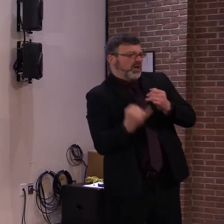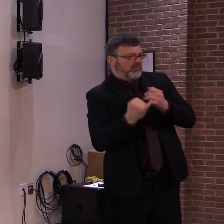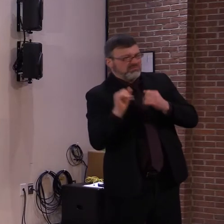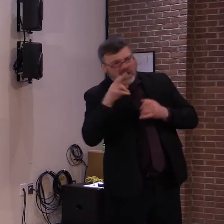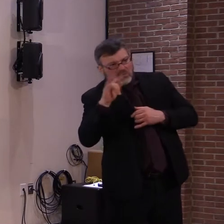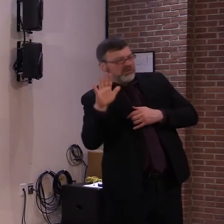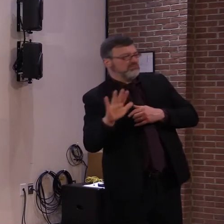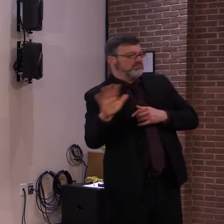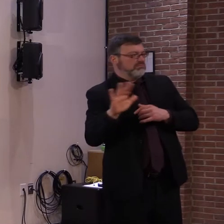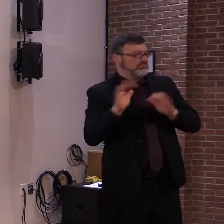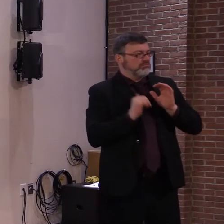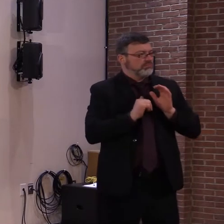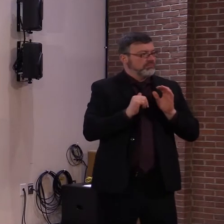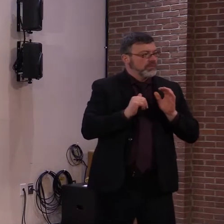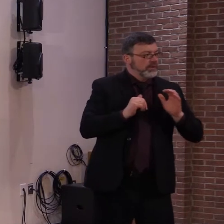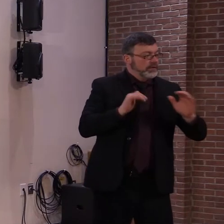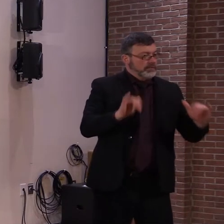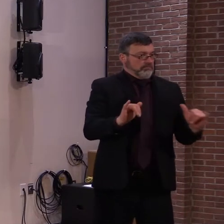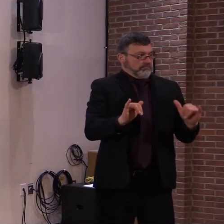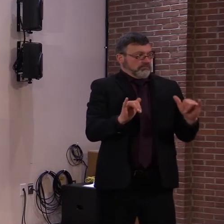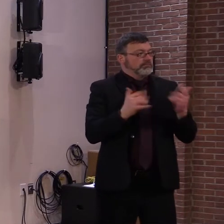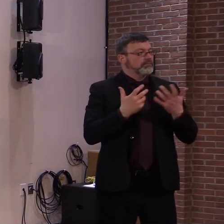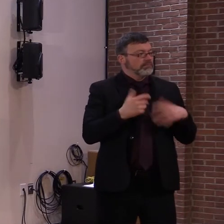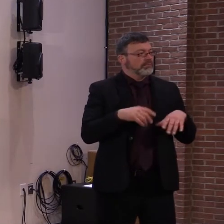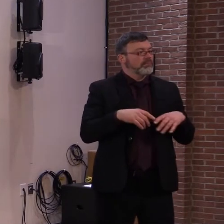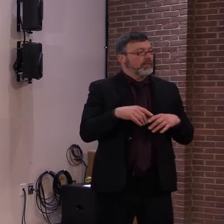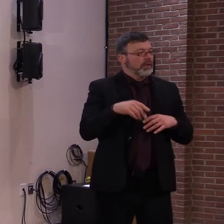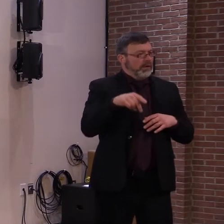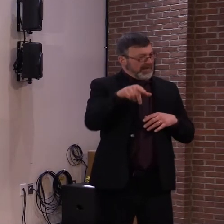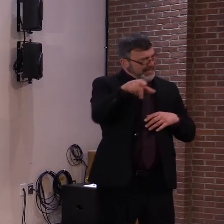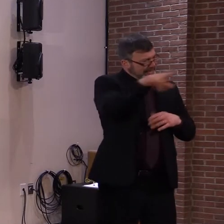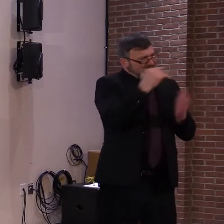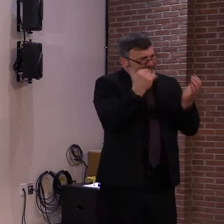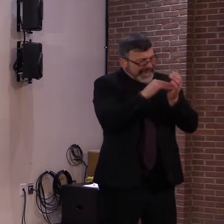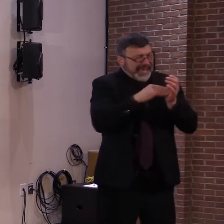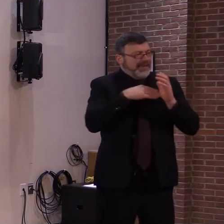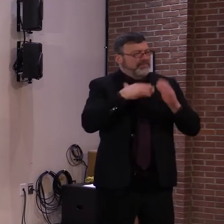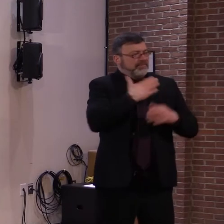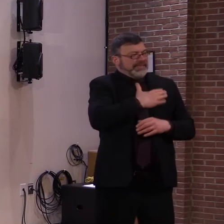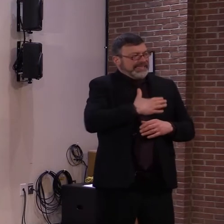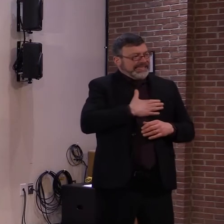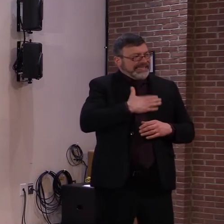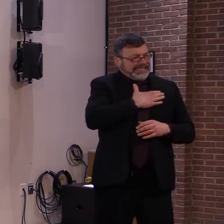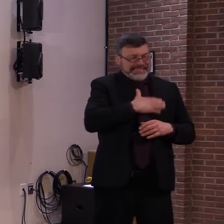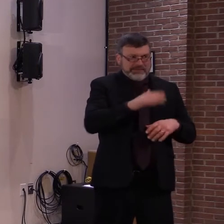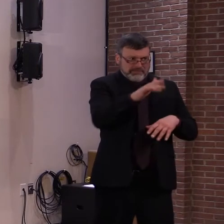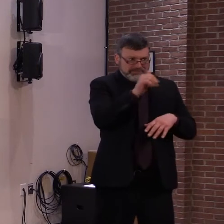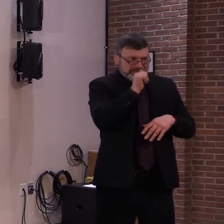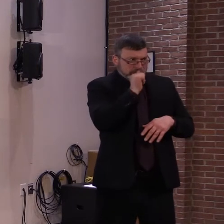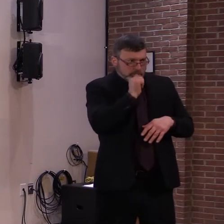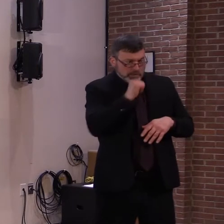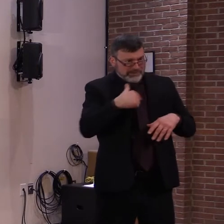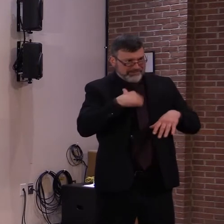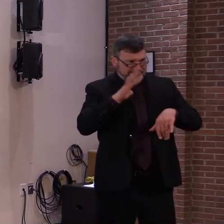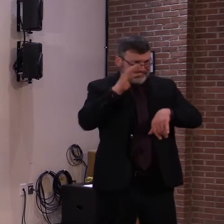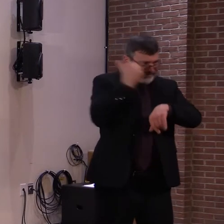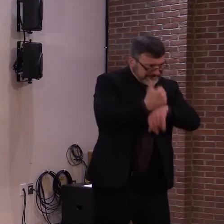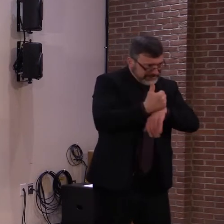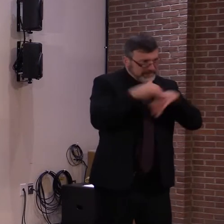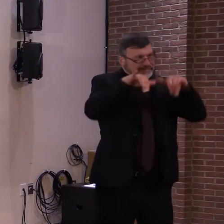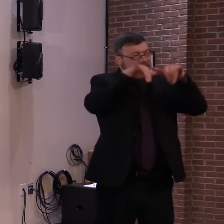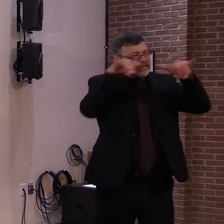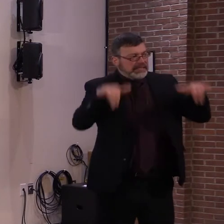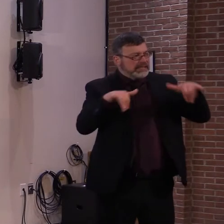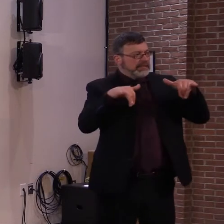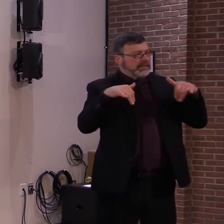be patient as we stand up and implement this system. Teams are working day and night to get this in place with the